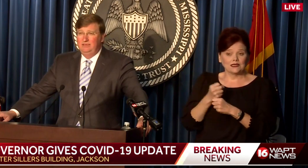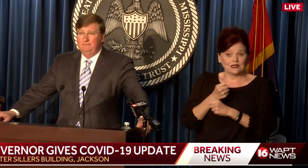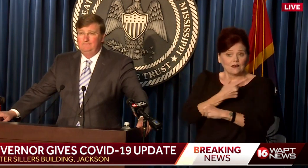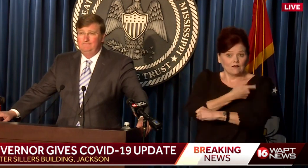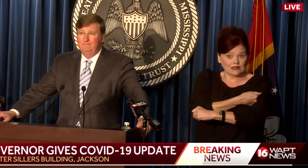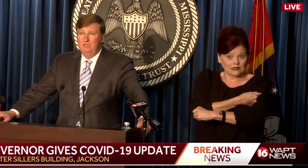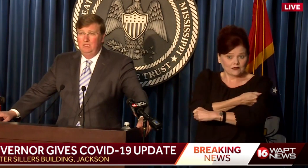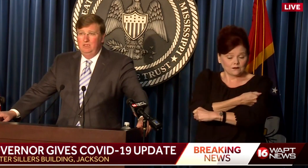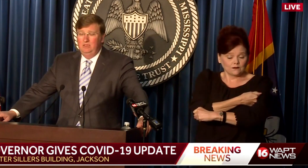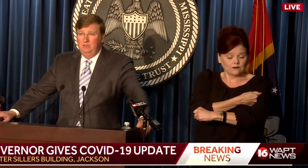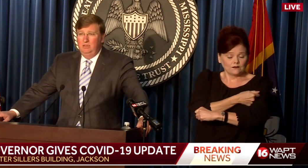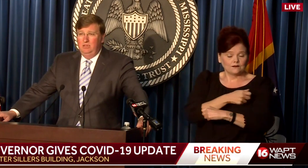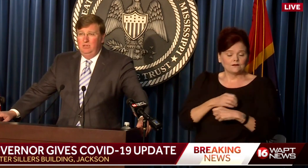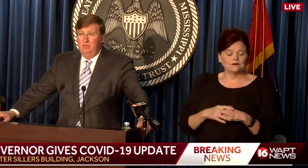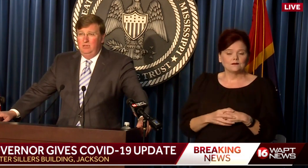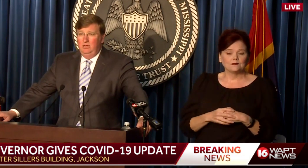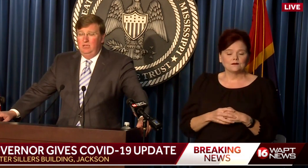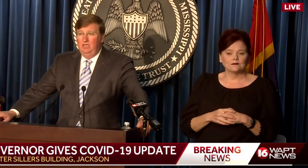vaccinated.